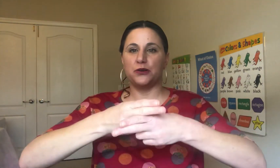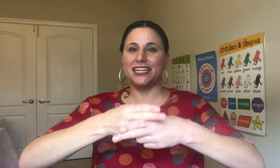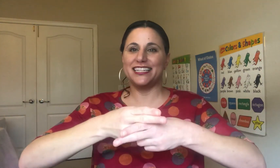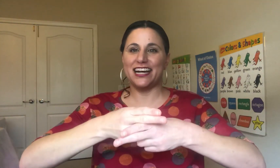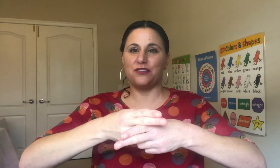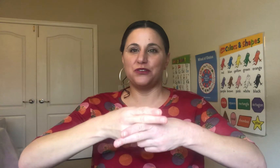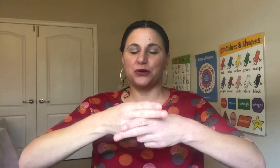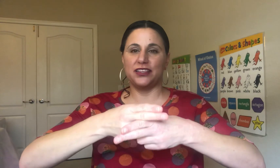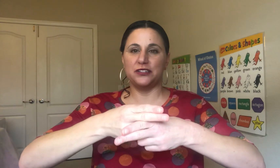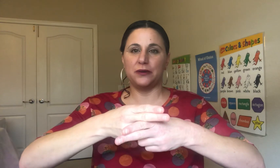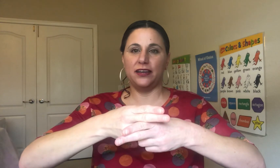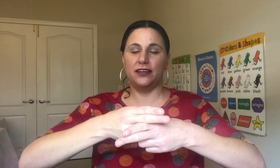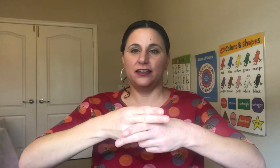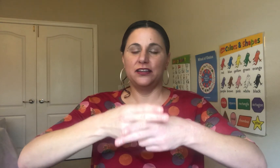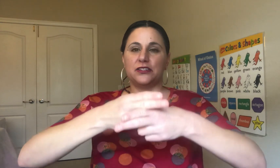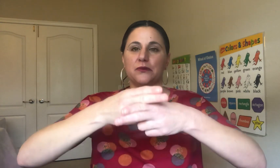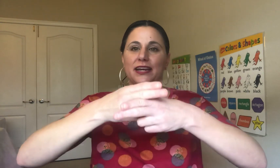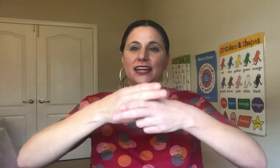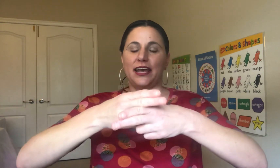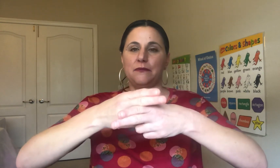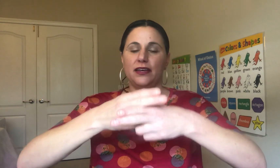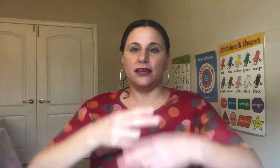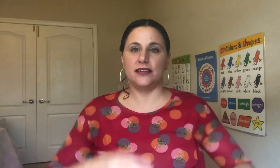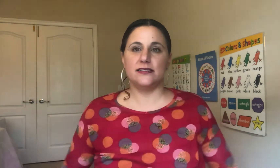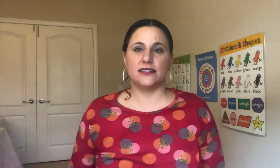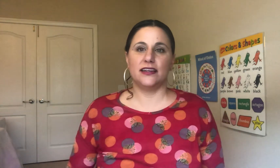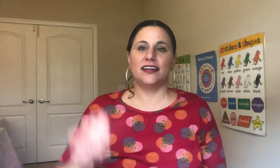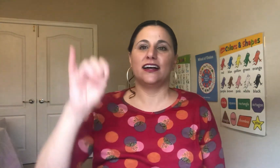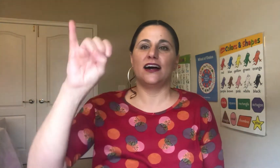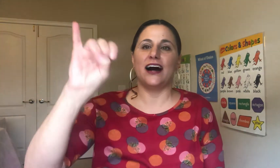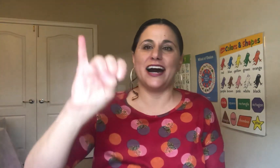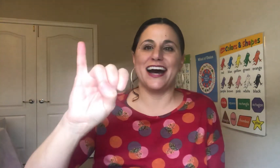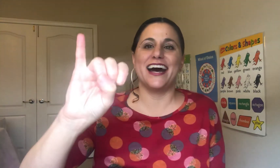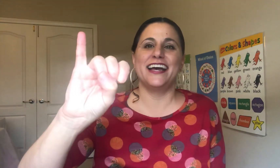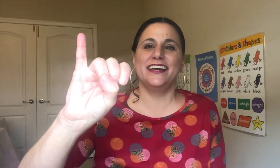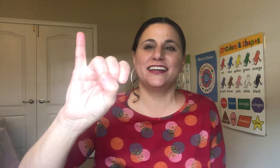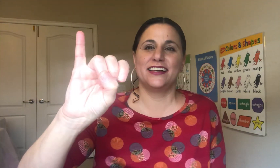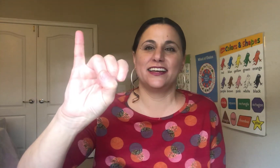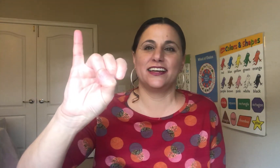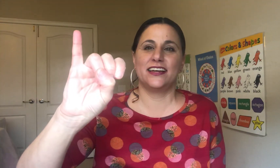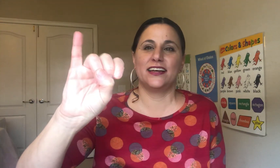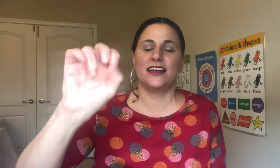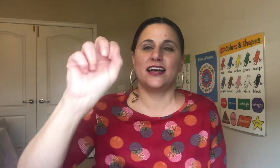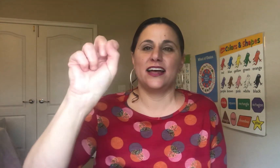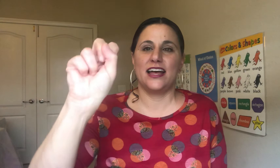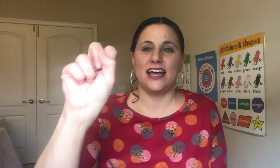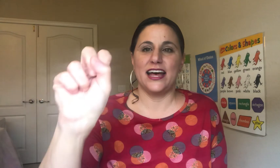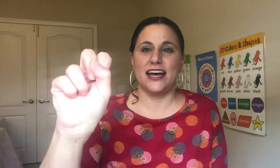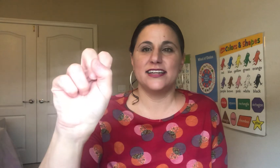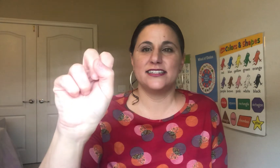holding it down forward this way. So my name is I, S,